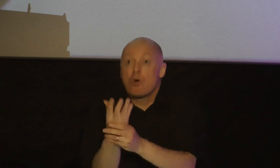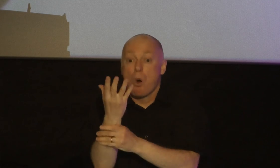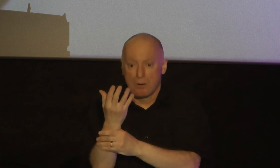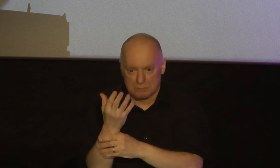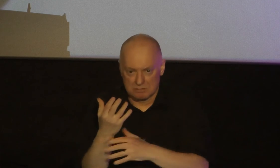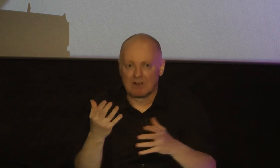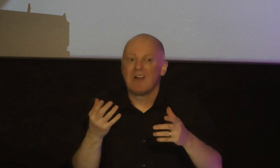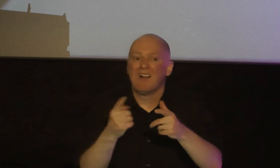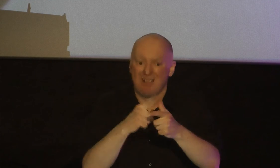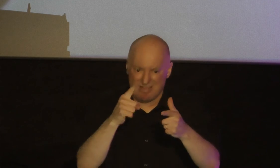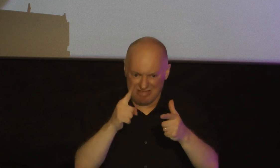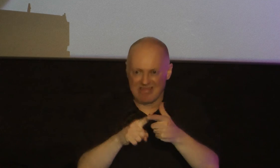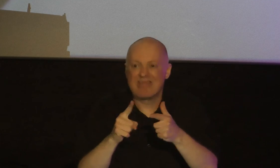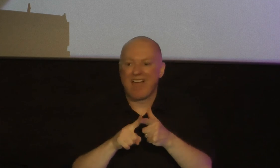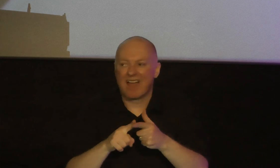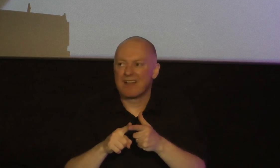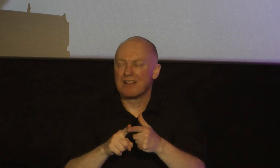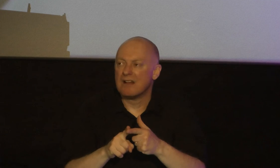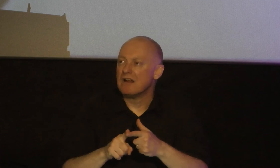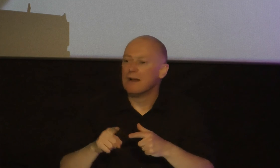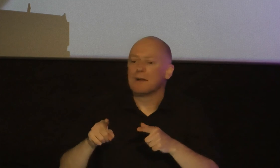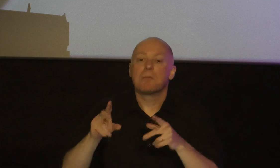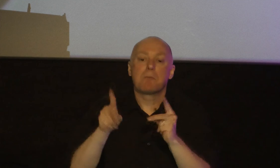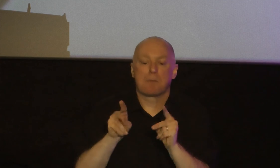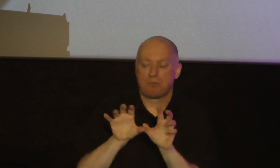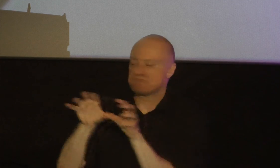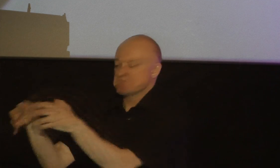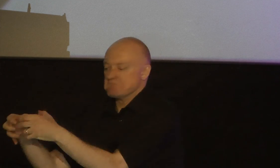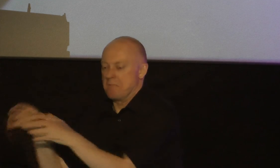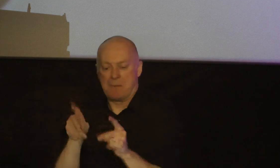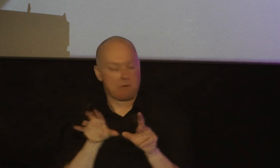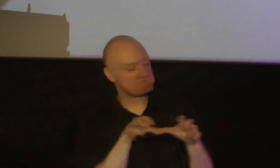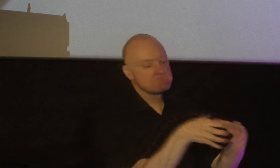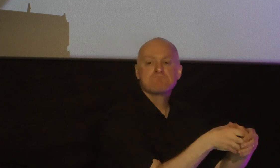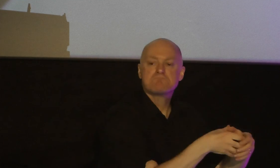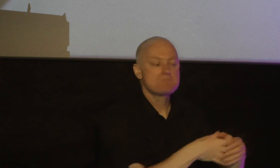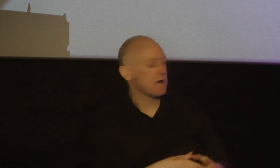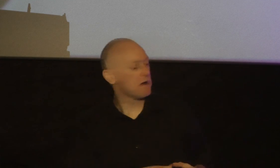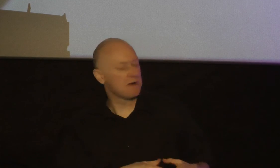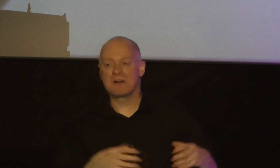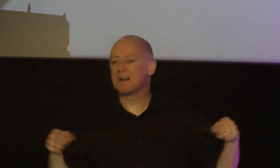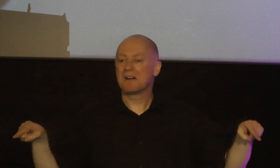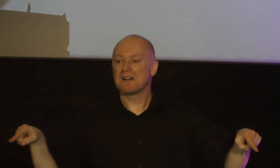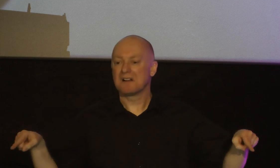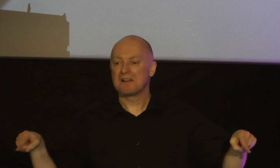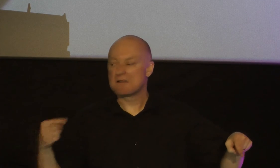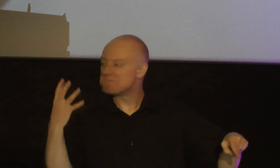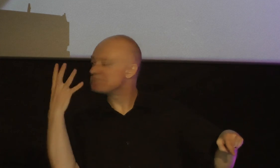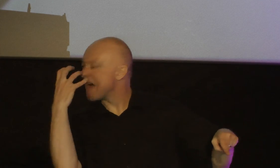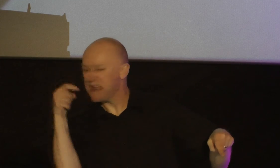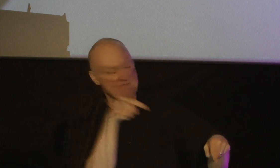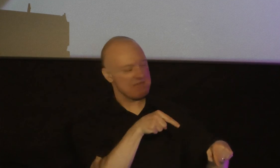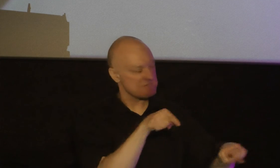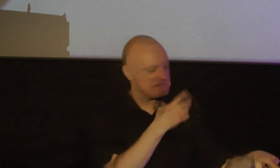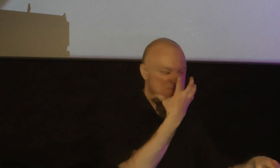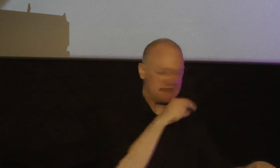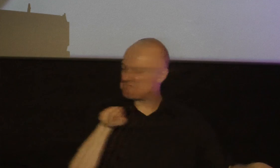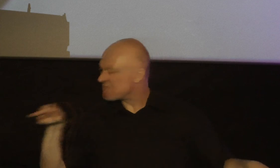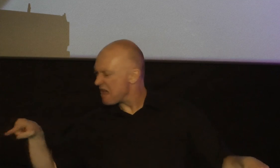opportunities for this person in this corner and this person in that corner and that person in that corner to get mad at this person get bent out of shape with this person and